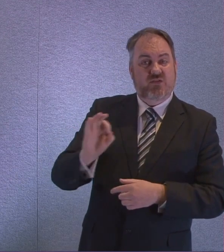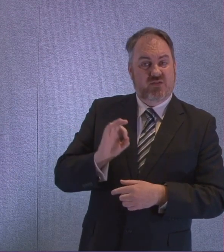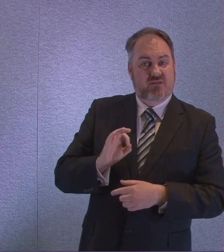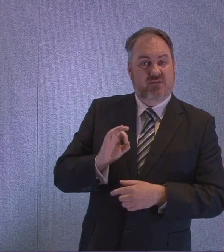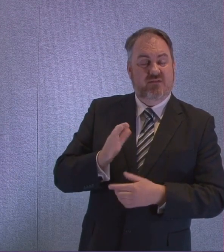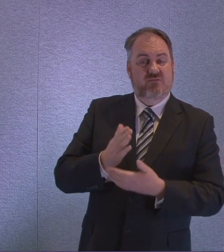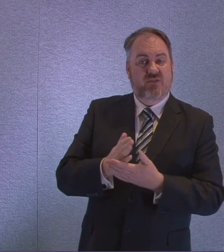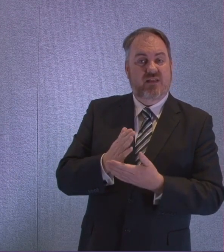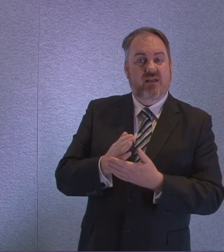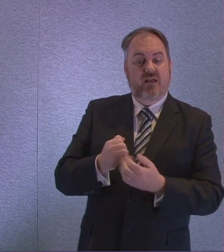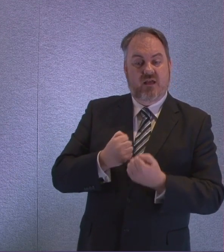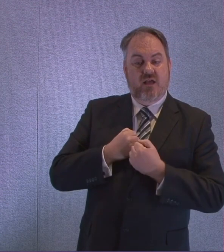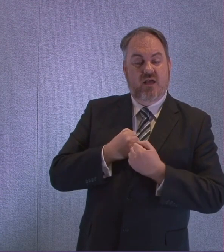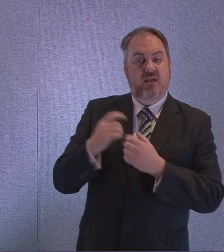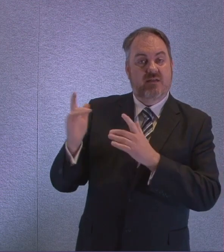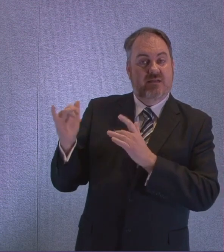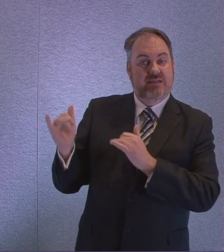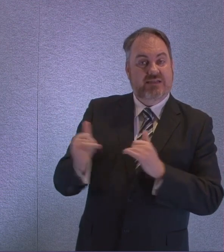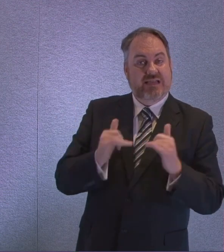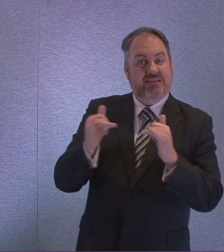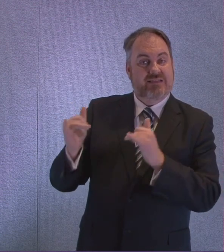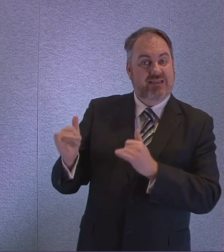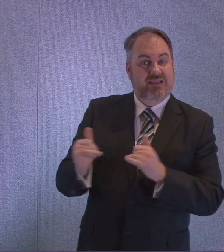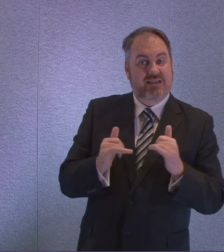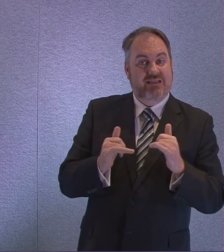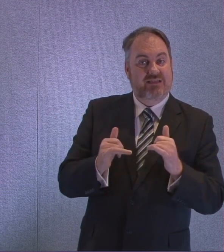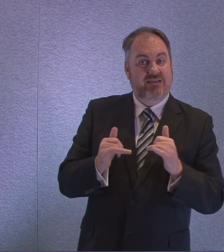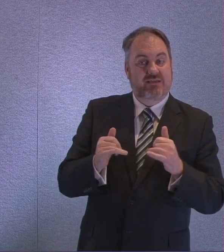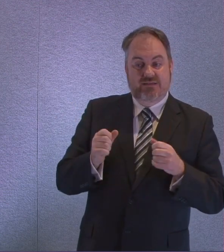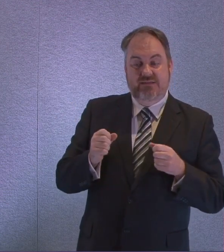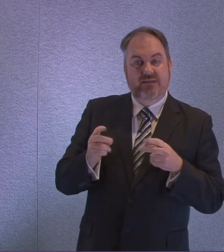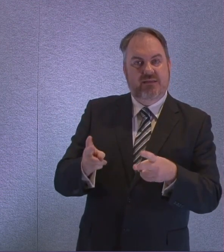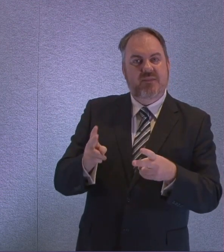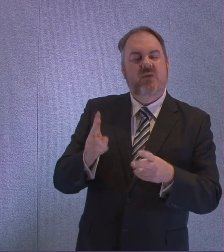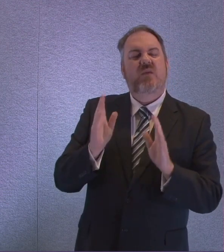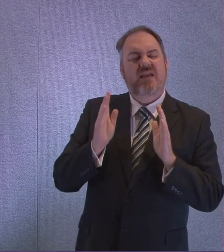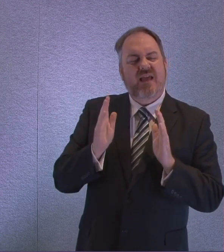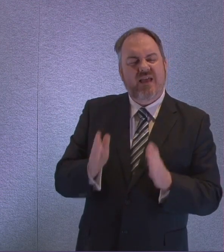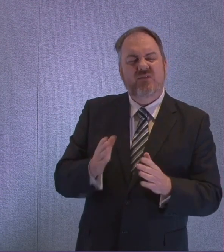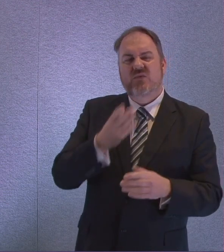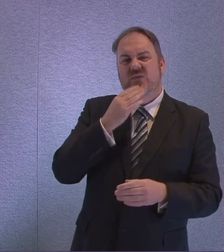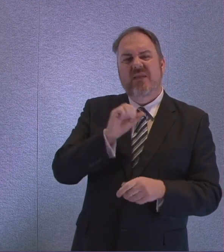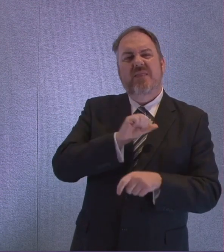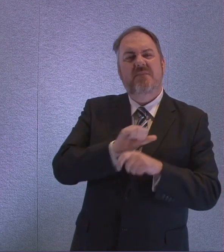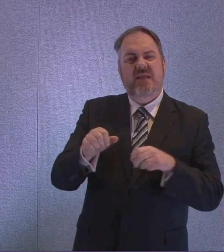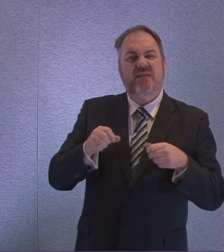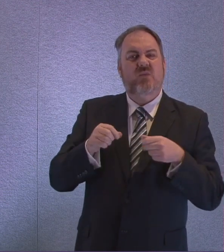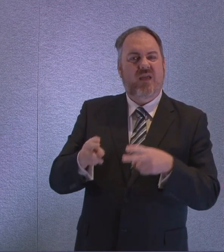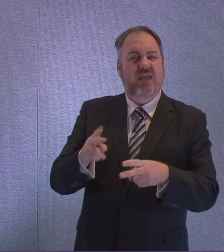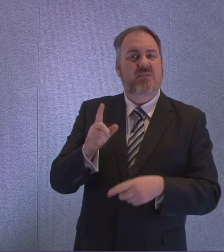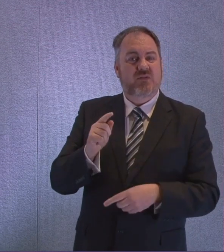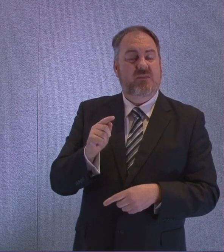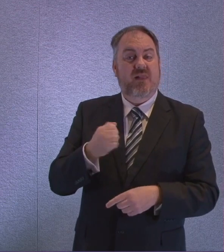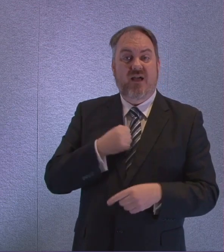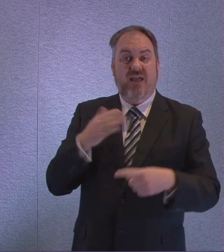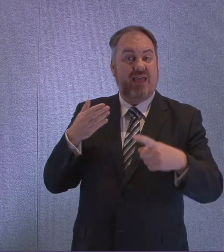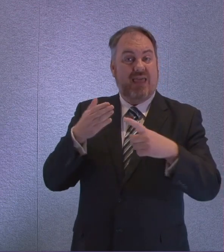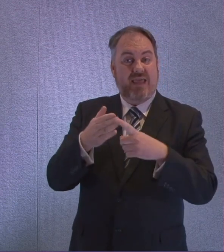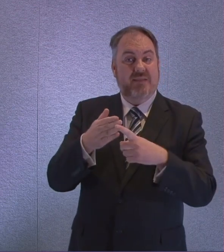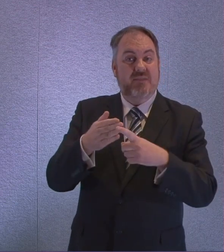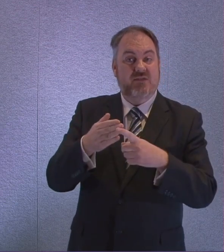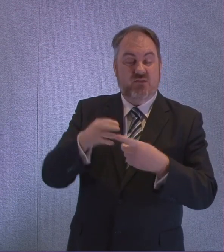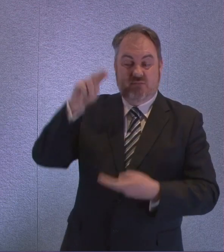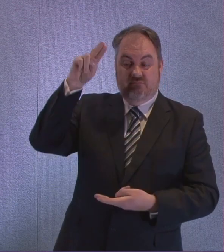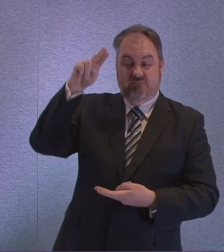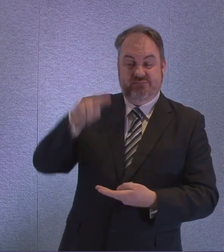are using our testing capacity in the best strategic way possible to help us beat the virus and have the best